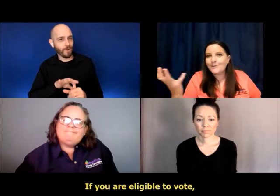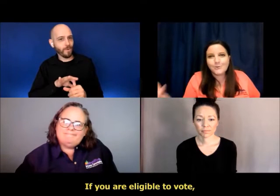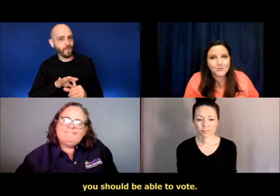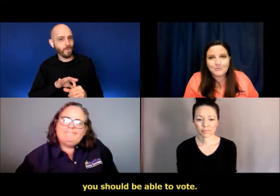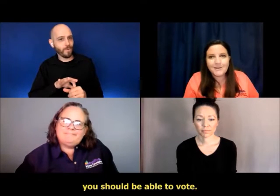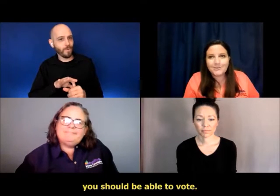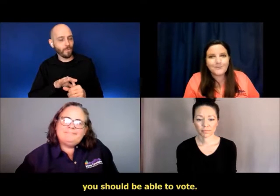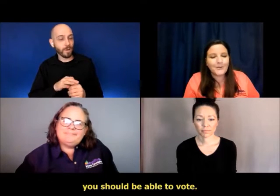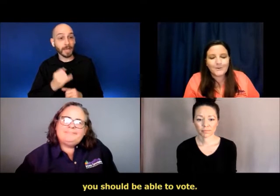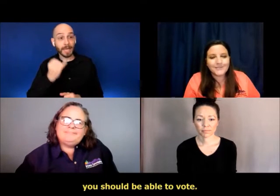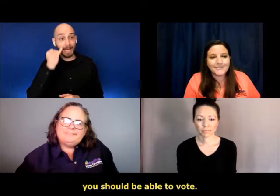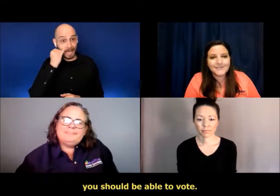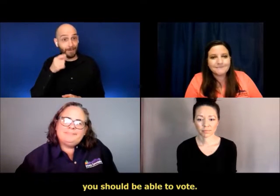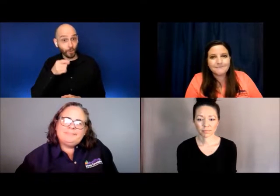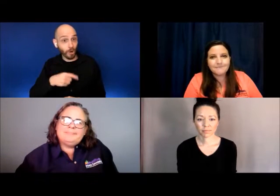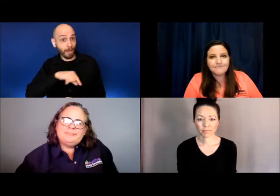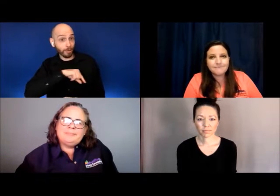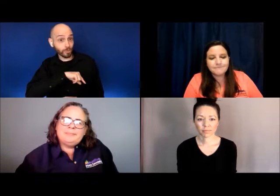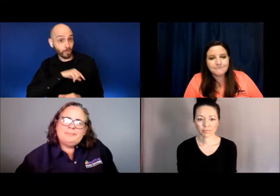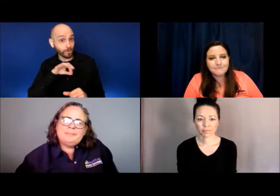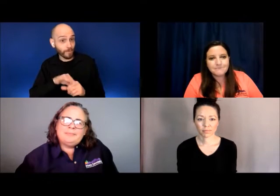eligible to vote, you should be able to vote.